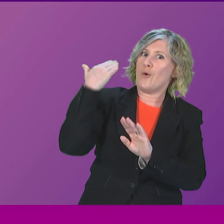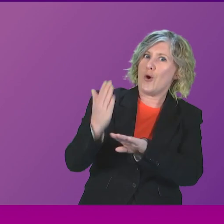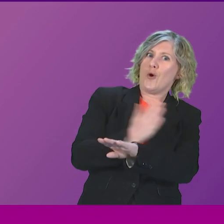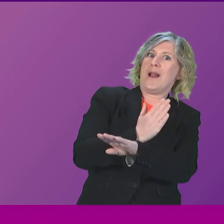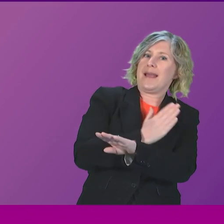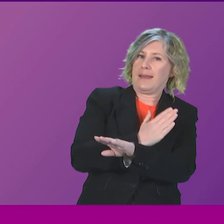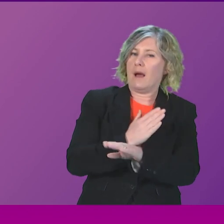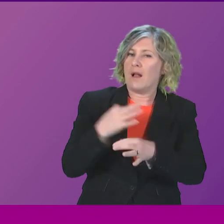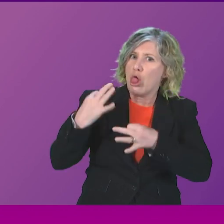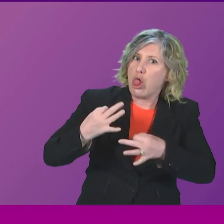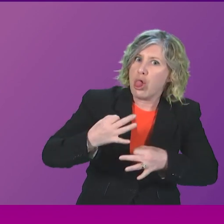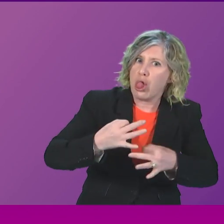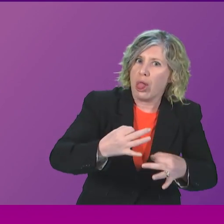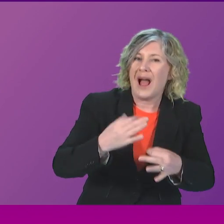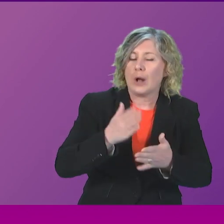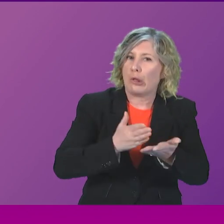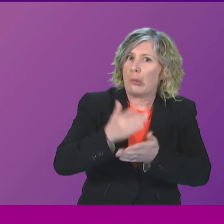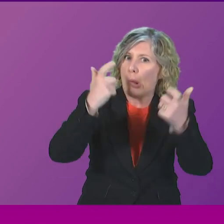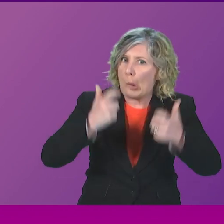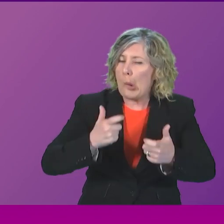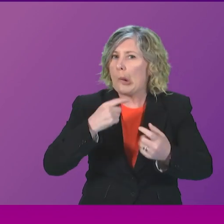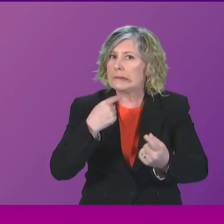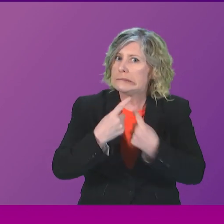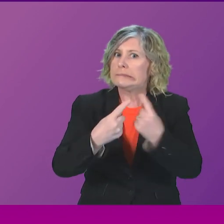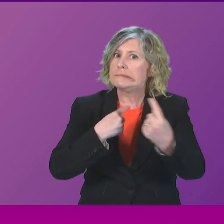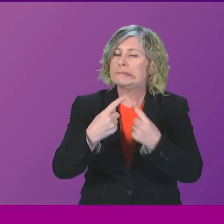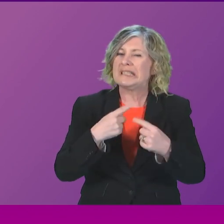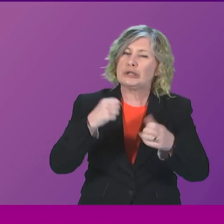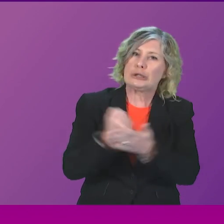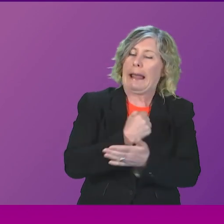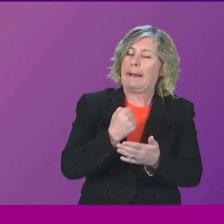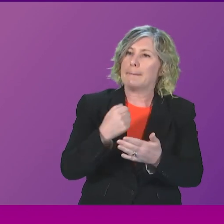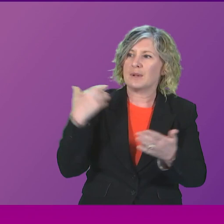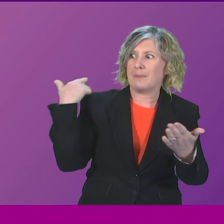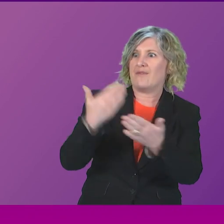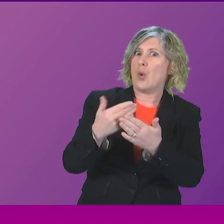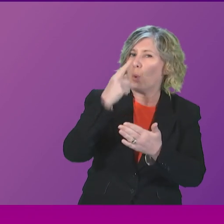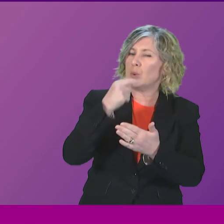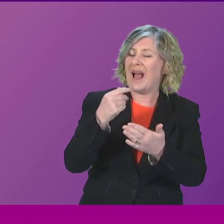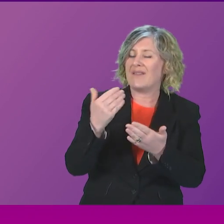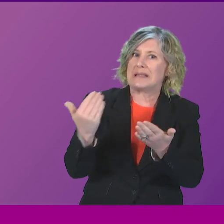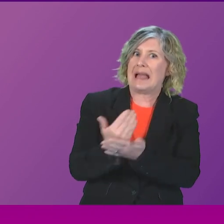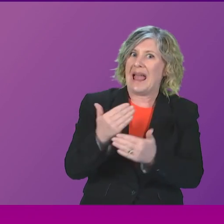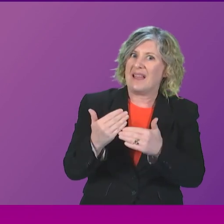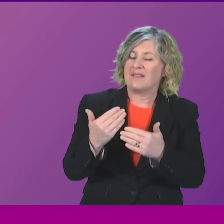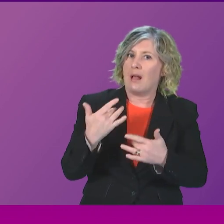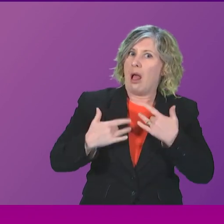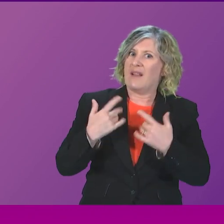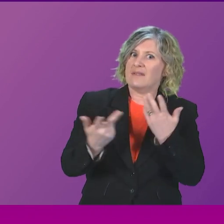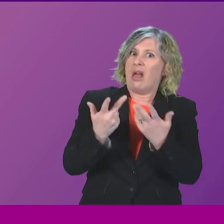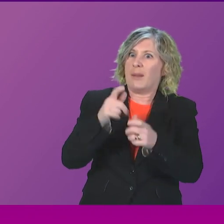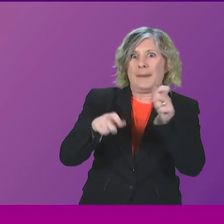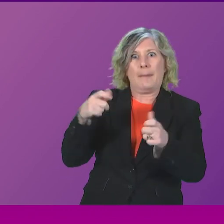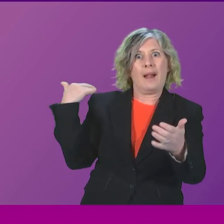hadn't had to be dragged through the courts, how many more lives could have absolutely been saved? John Mason will be aware